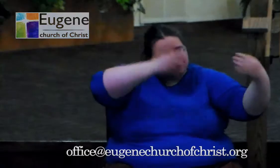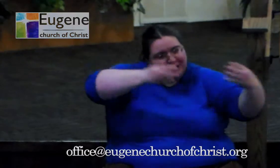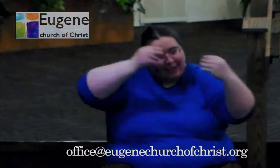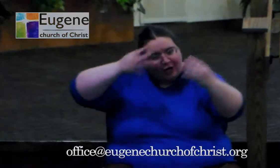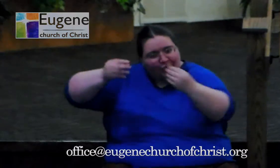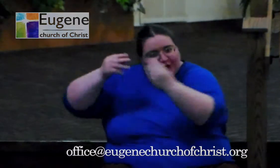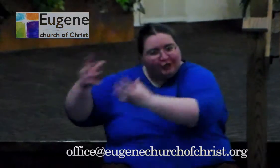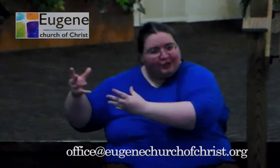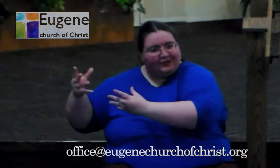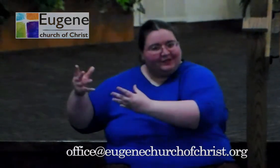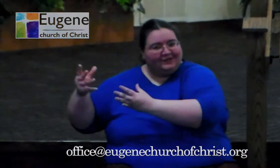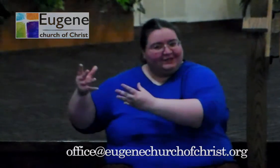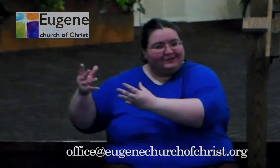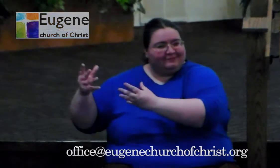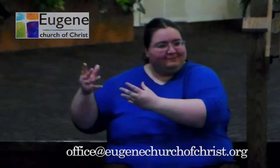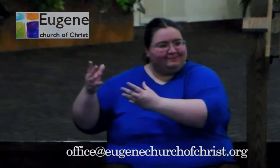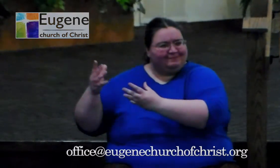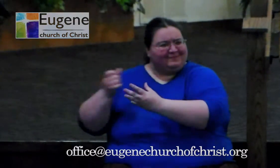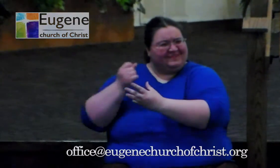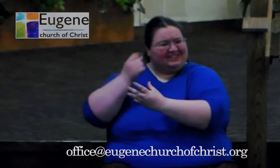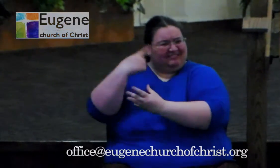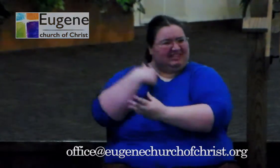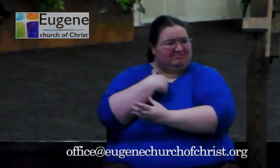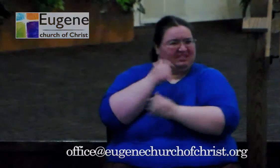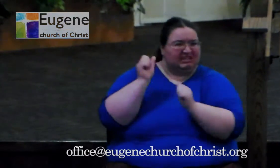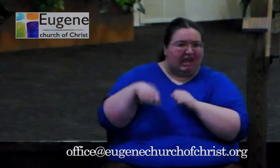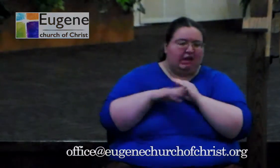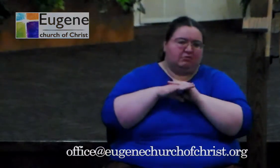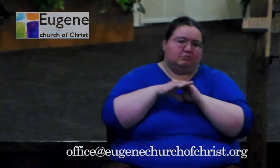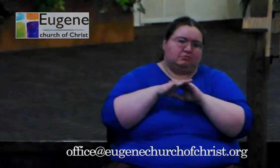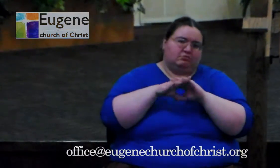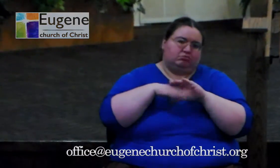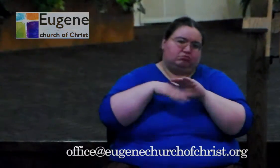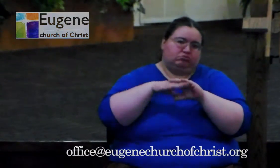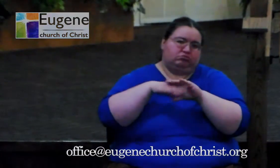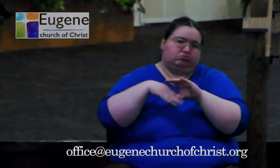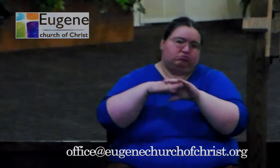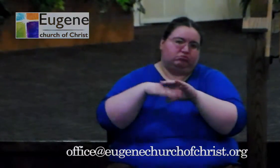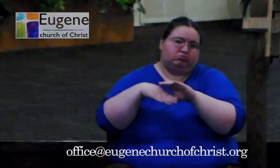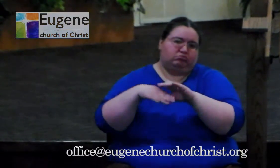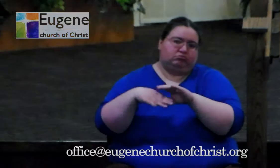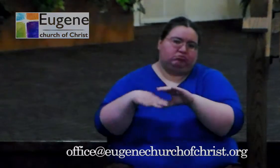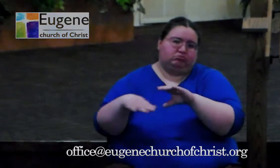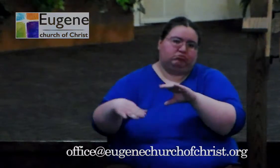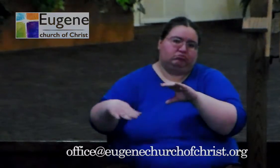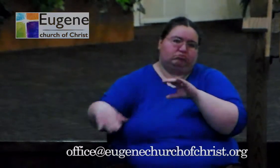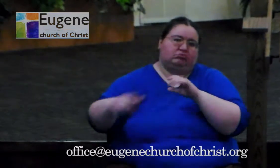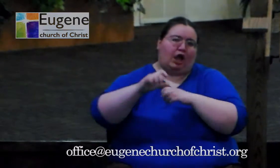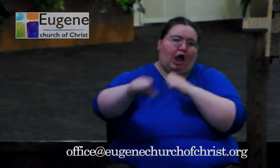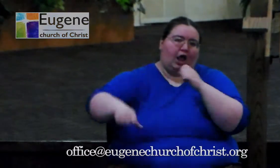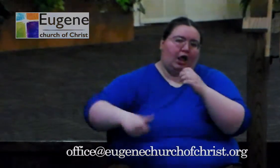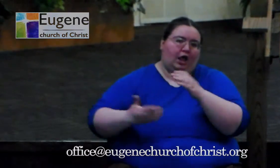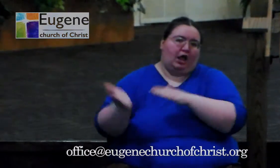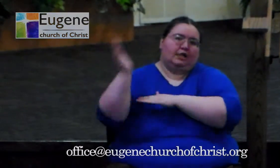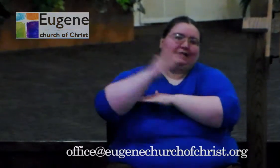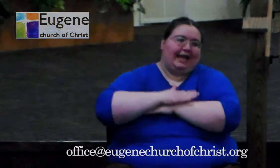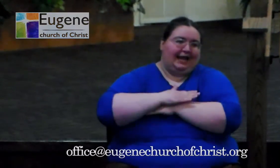I can talk about this all day long. You're not the only one. And I hope this doesn't come across as a